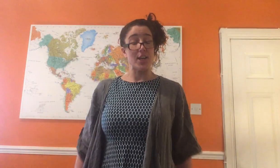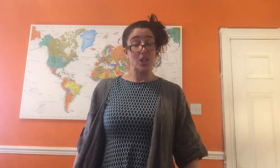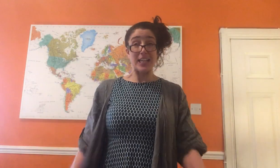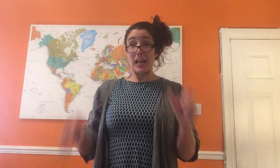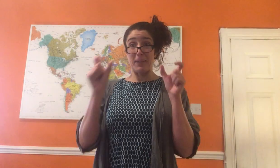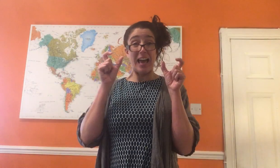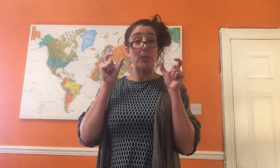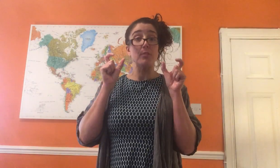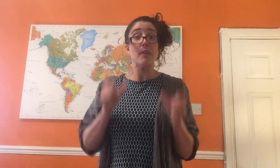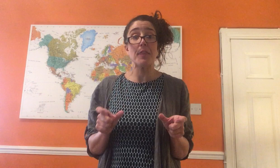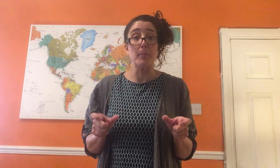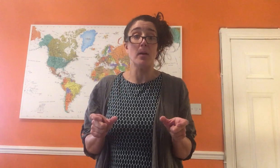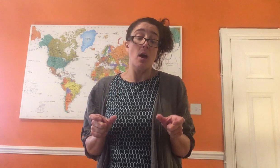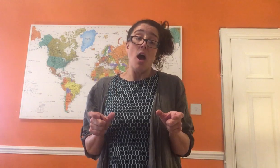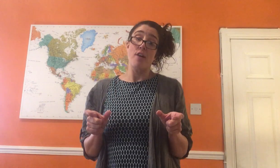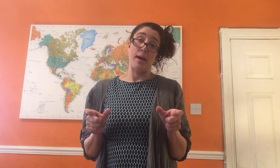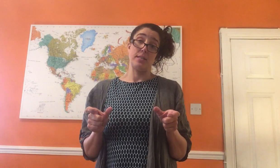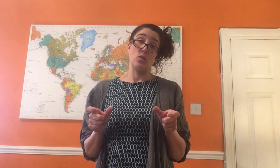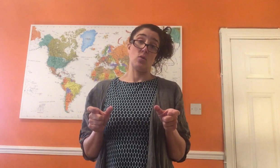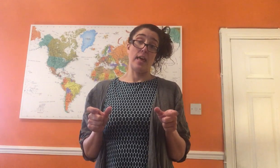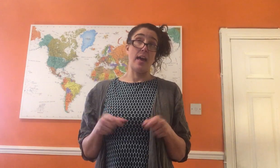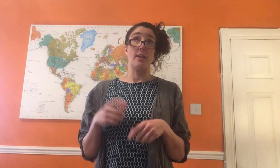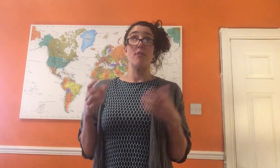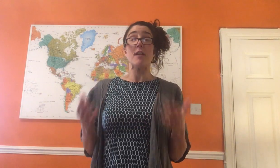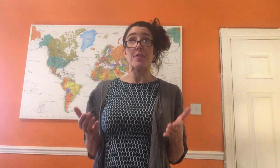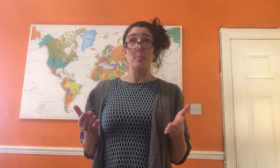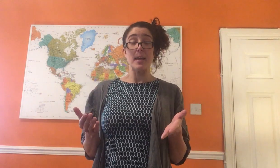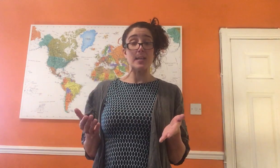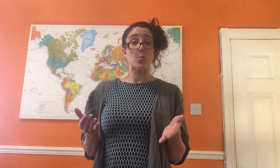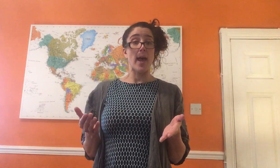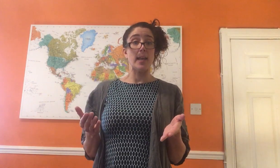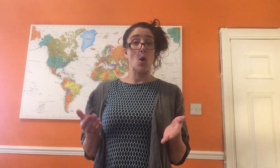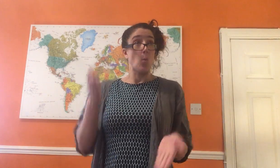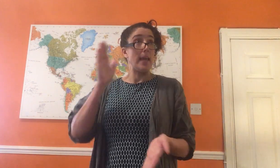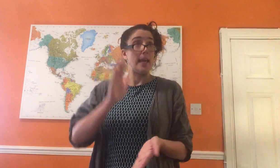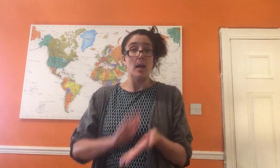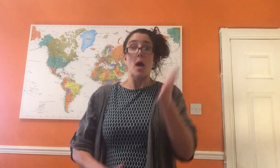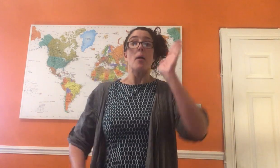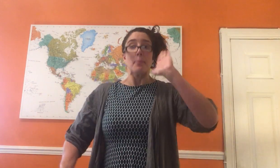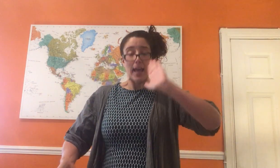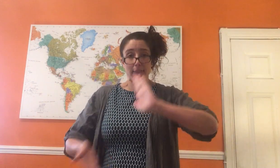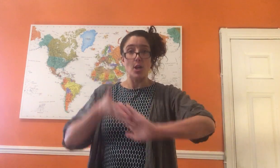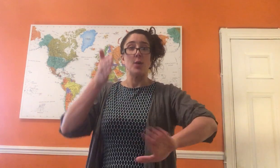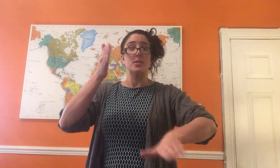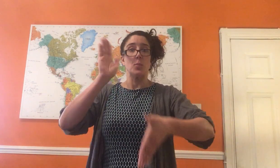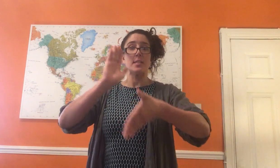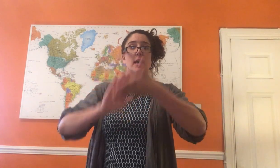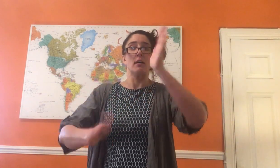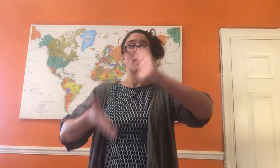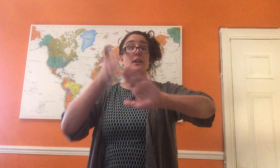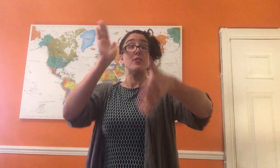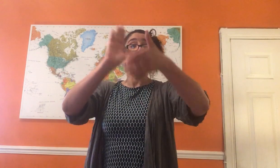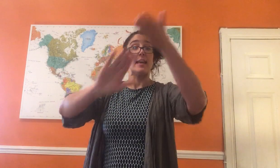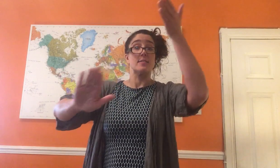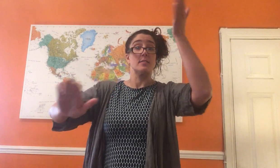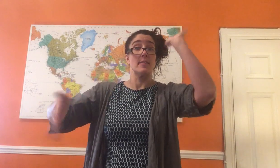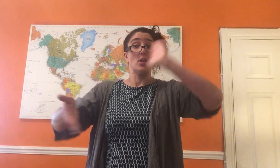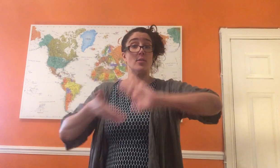actually clapping our rhythm of our song there and our rhythm is when we play the notes that we sing of different lengths. They're not